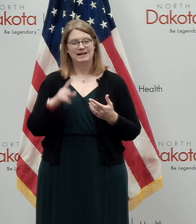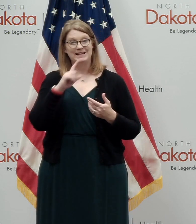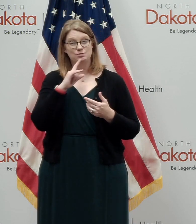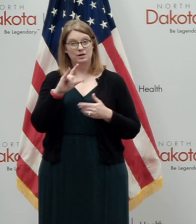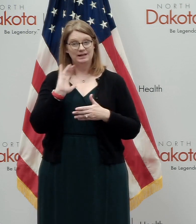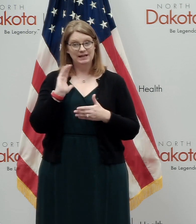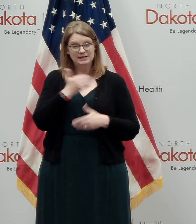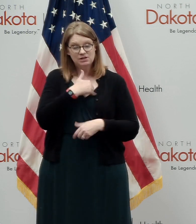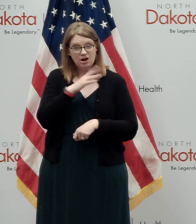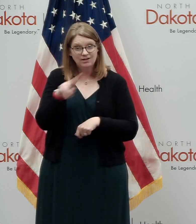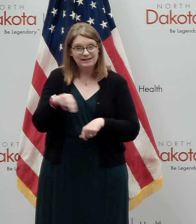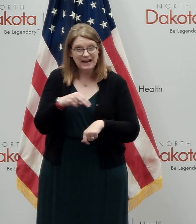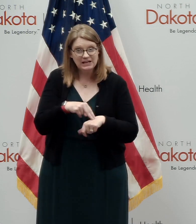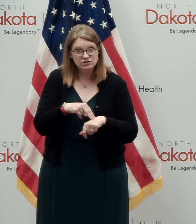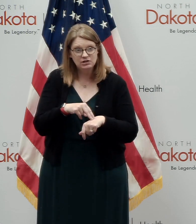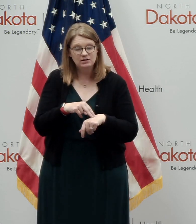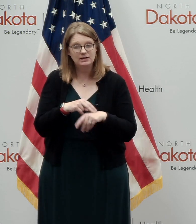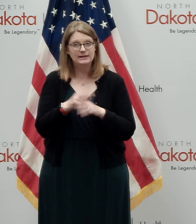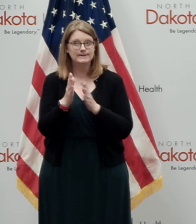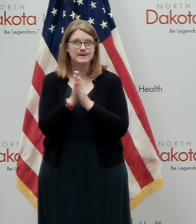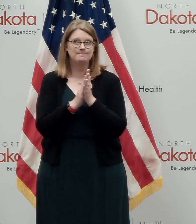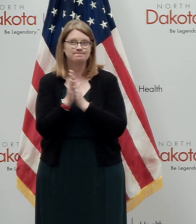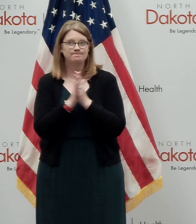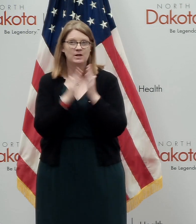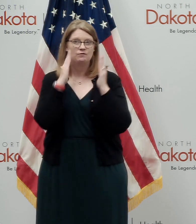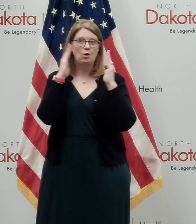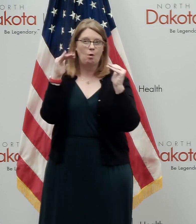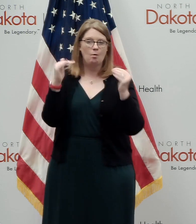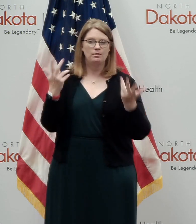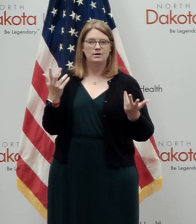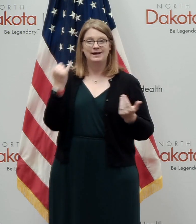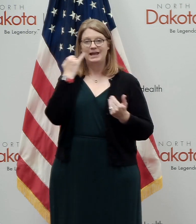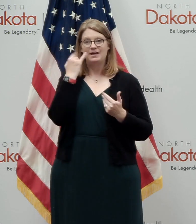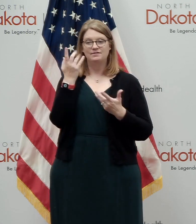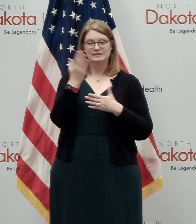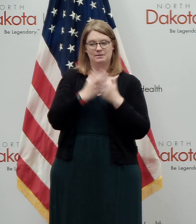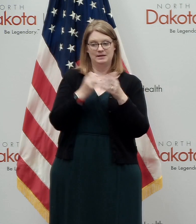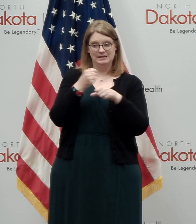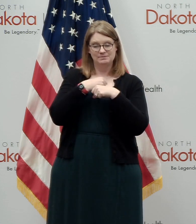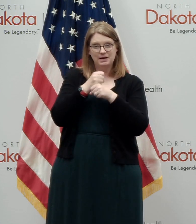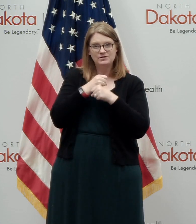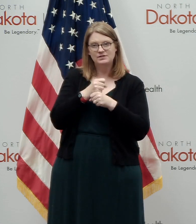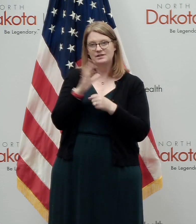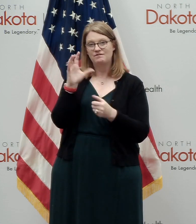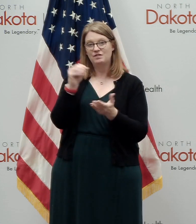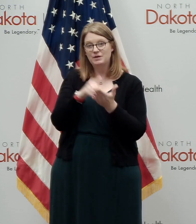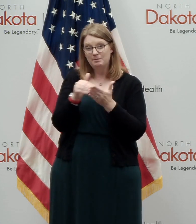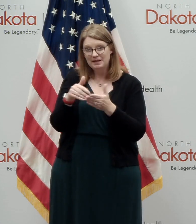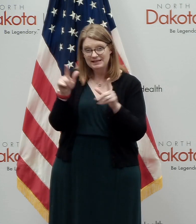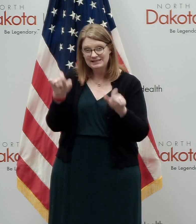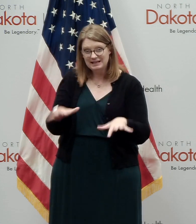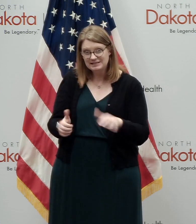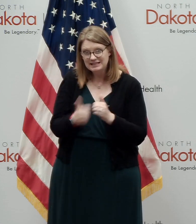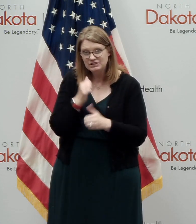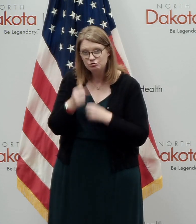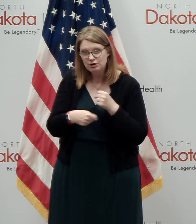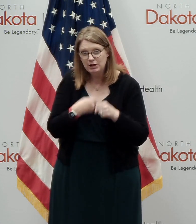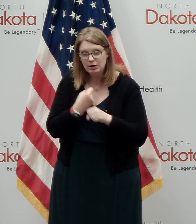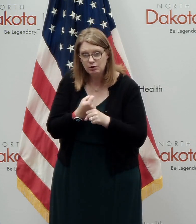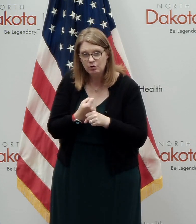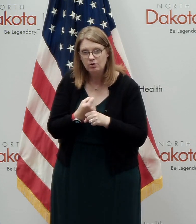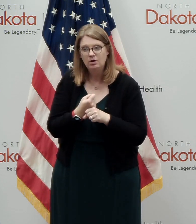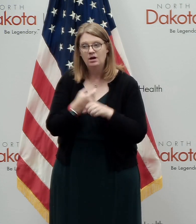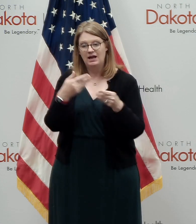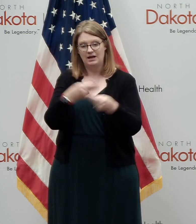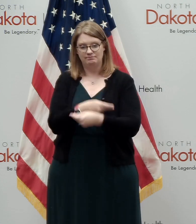looks for something hopeful, if, if we've got the capacity for some of these manufacturers to produce 50 million tests a year, uh, and,